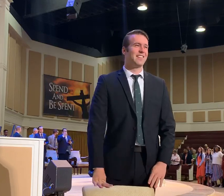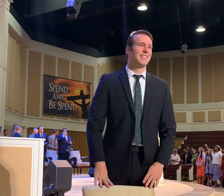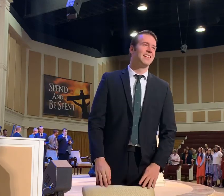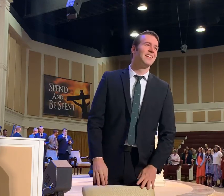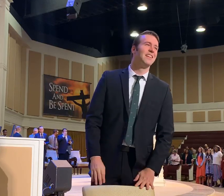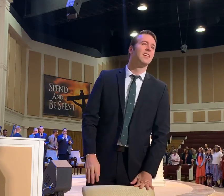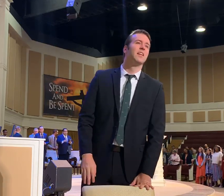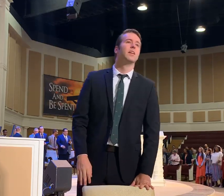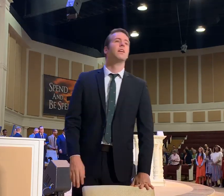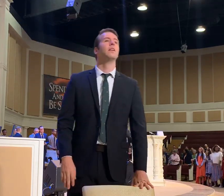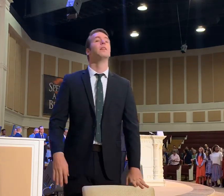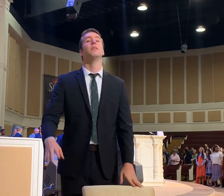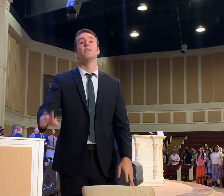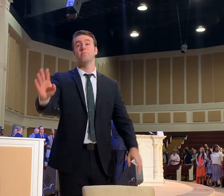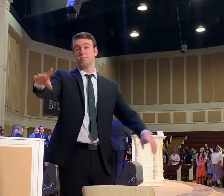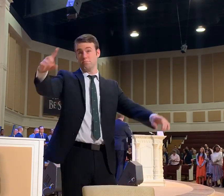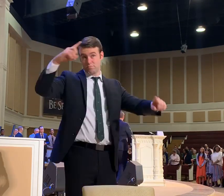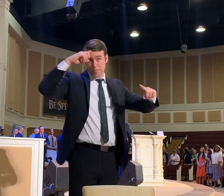Let's make a deal.